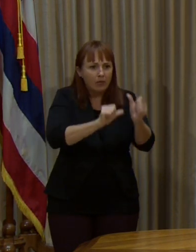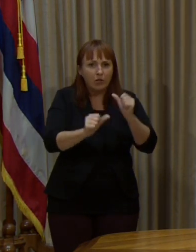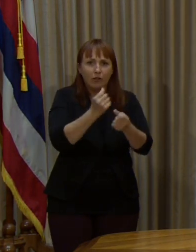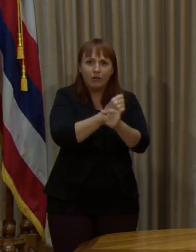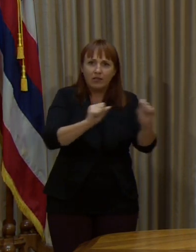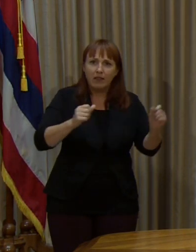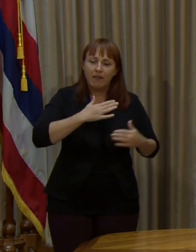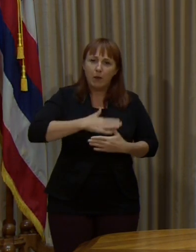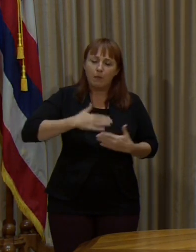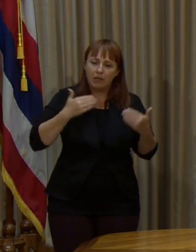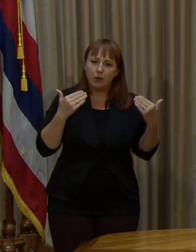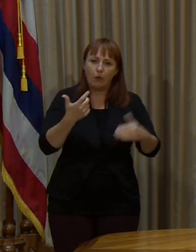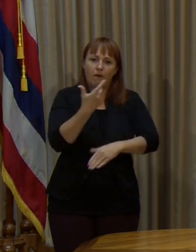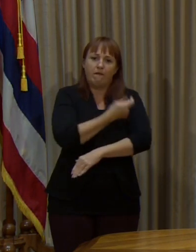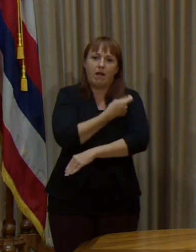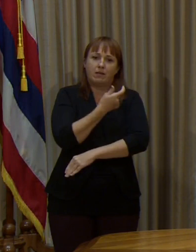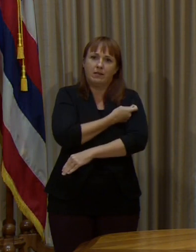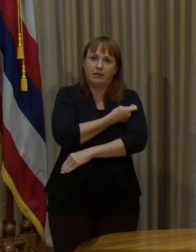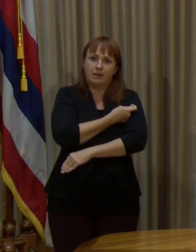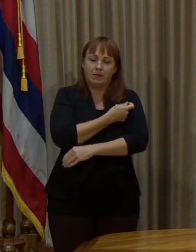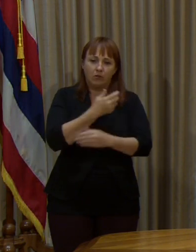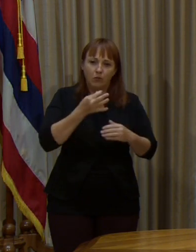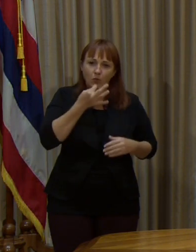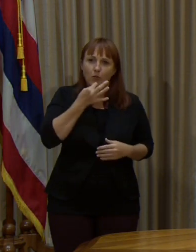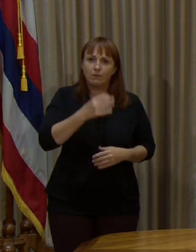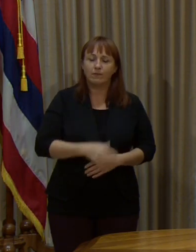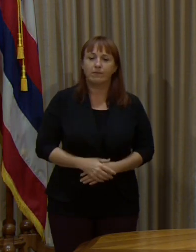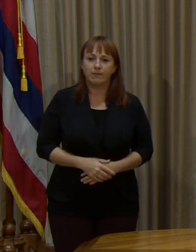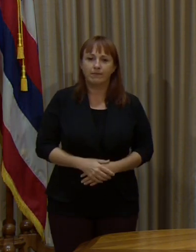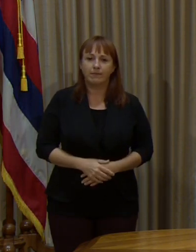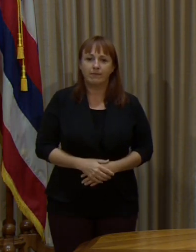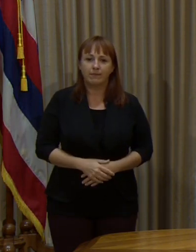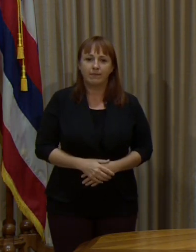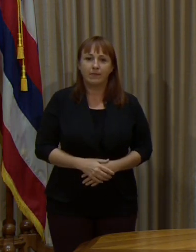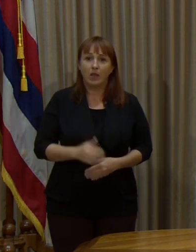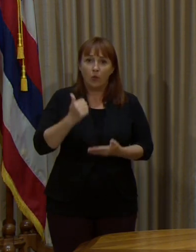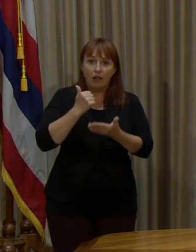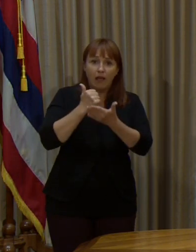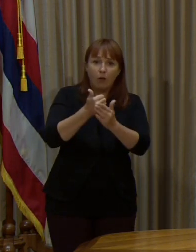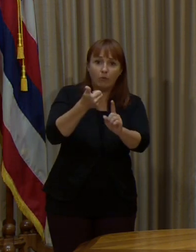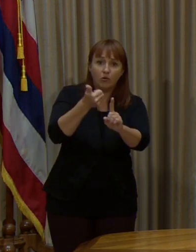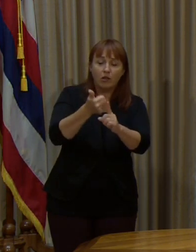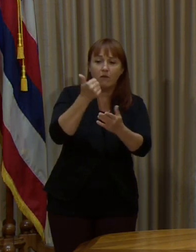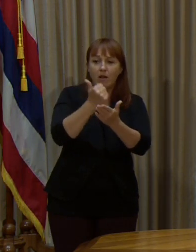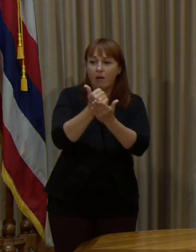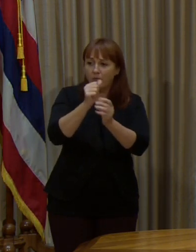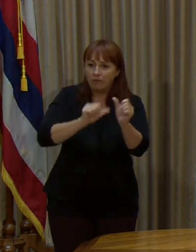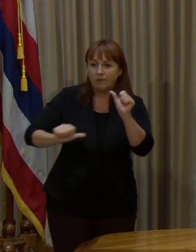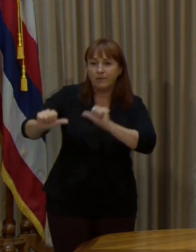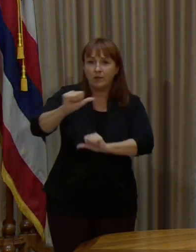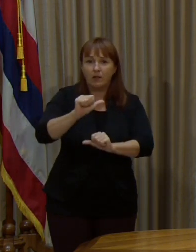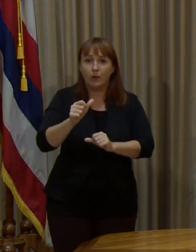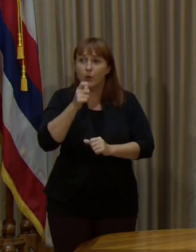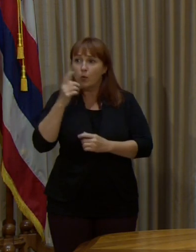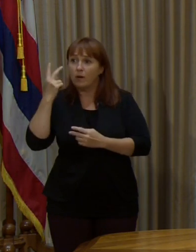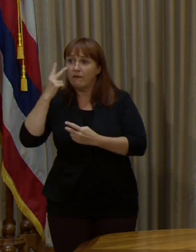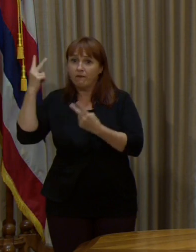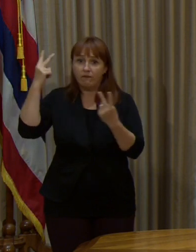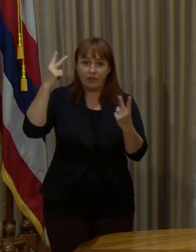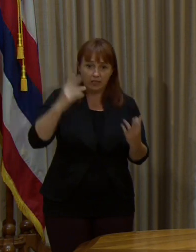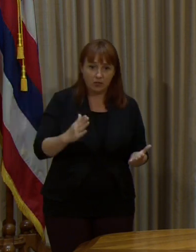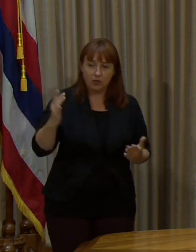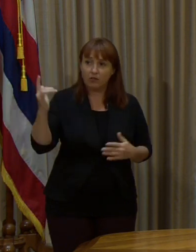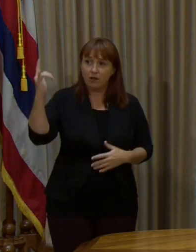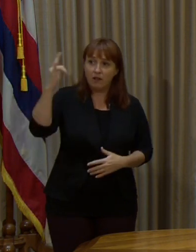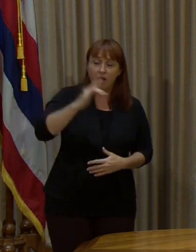get vaccinated and get it done soon. They just want to help you and everyone else. So all our visitors coming in, eventually